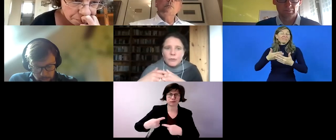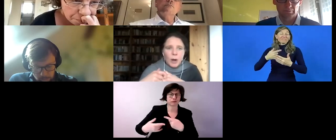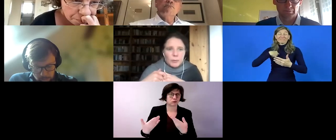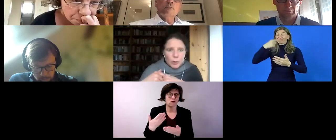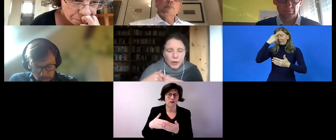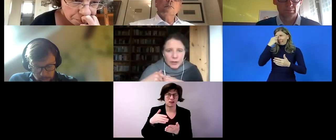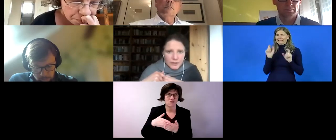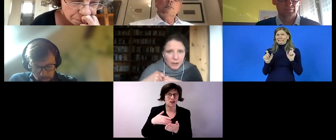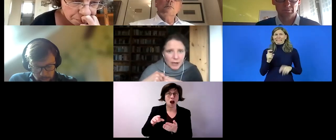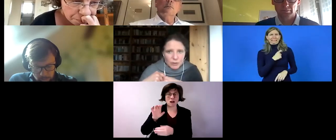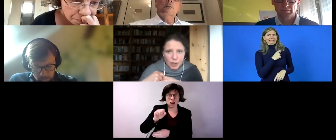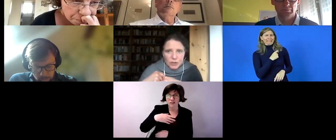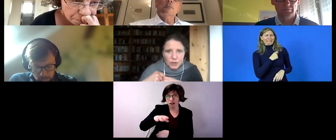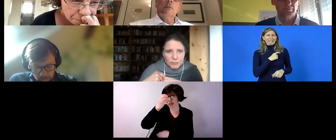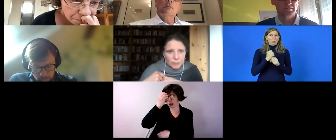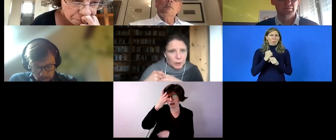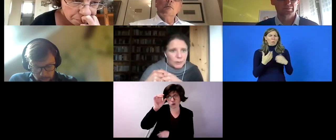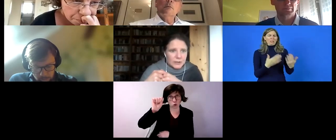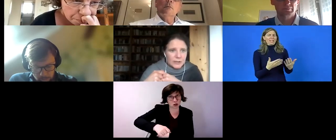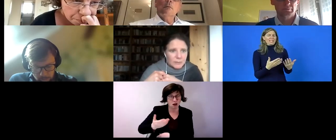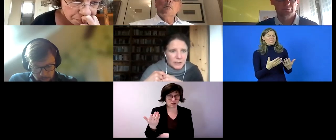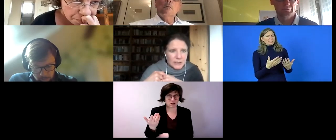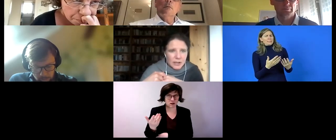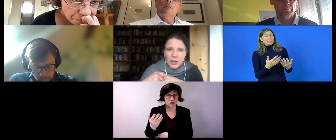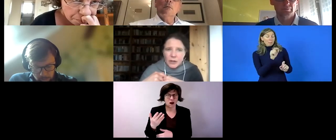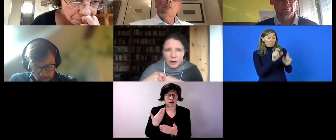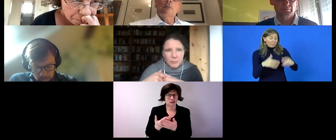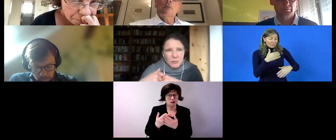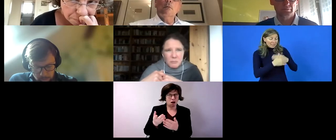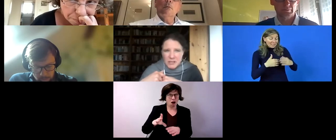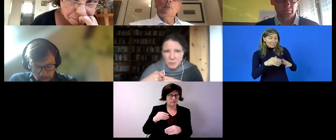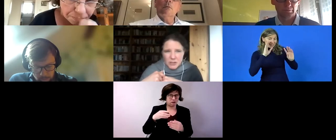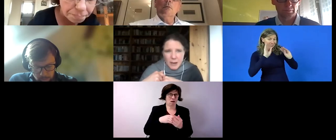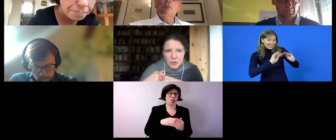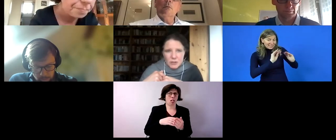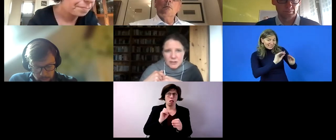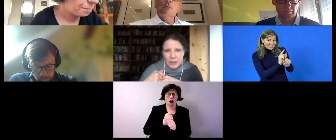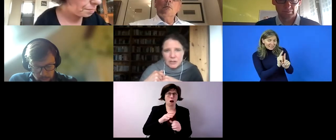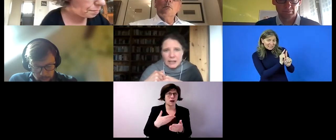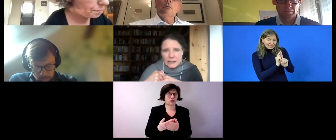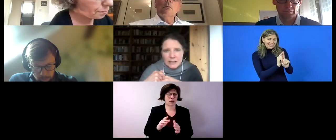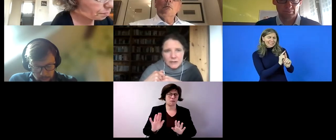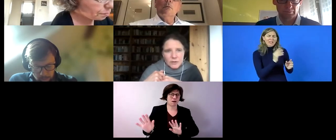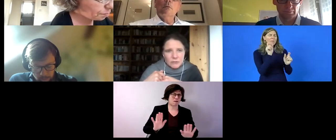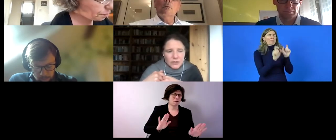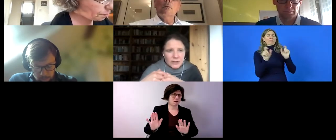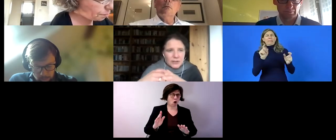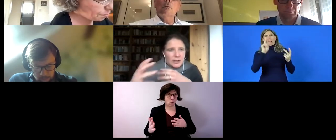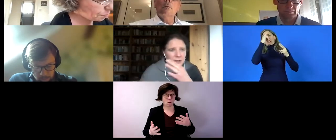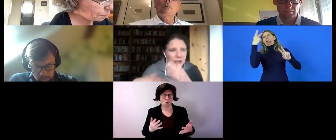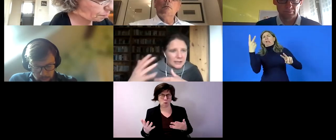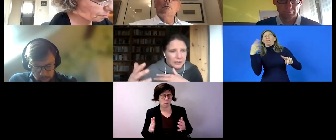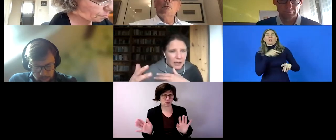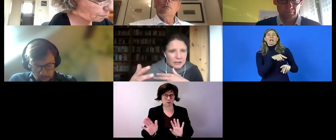from employers about apprenticeships for people with disabilities there have been misperceptions about health and safety risks